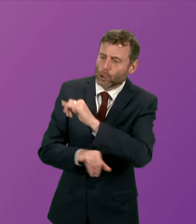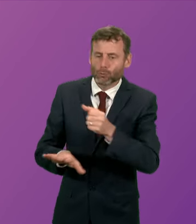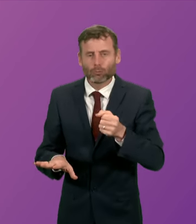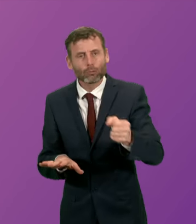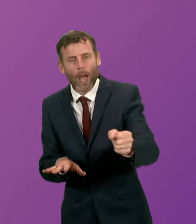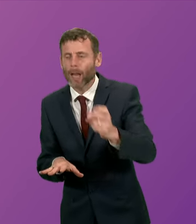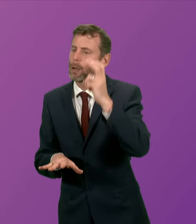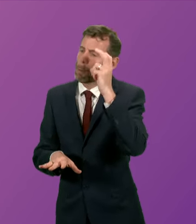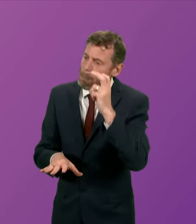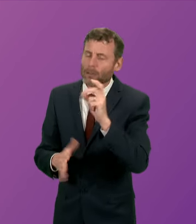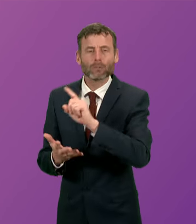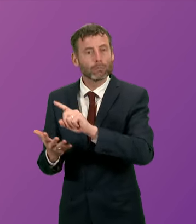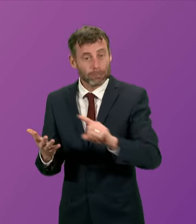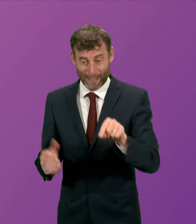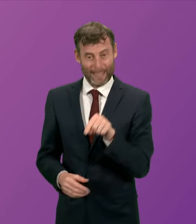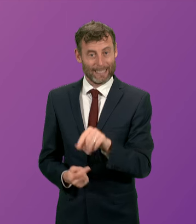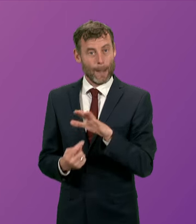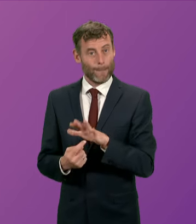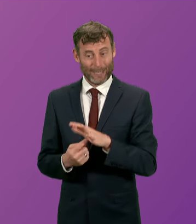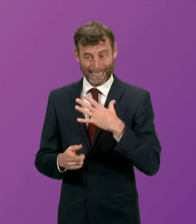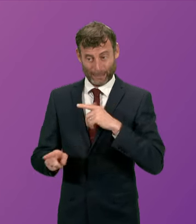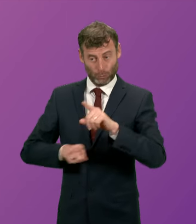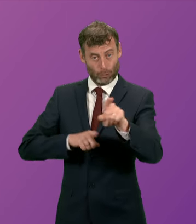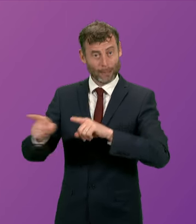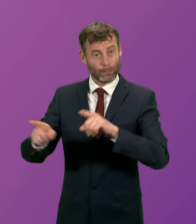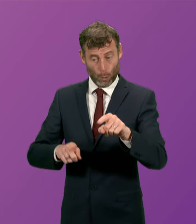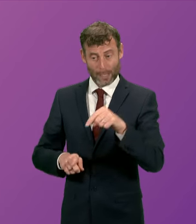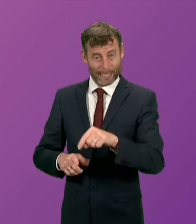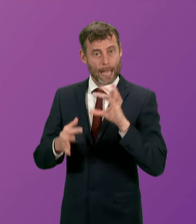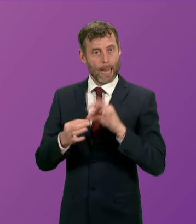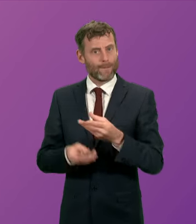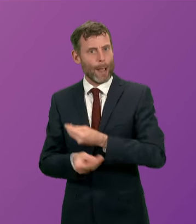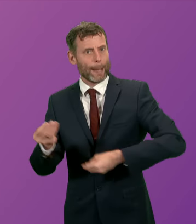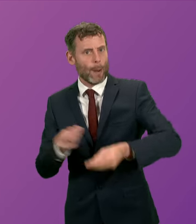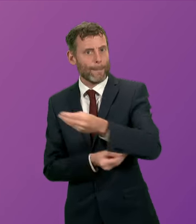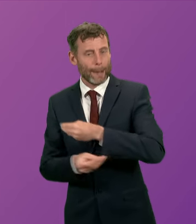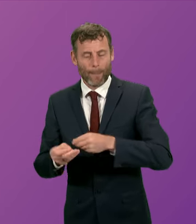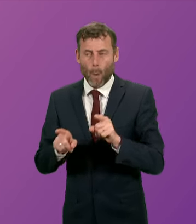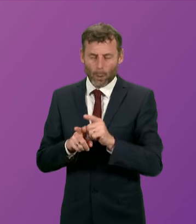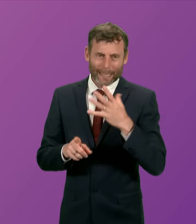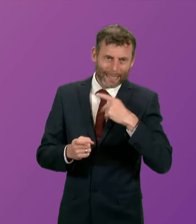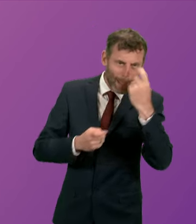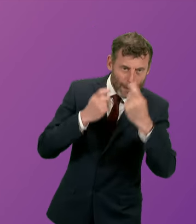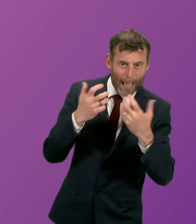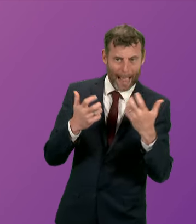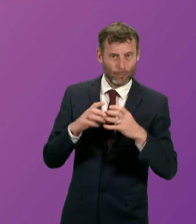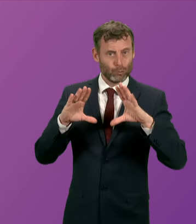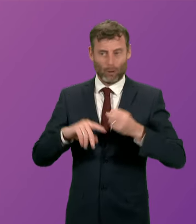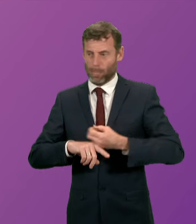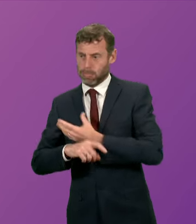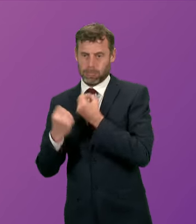which will support economic growth tackle inequality and address climate change the fares fair review presents